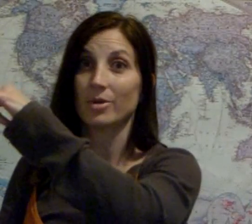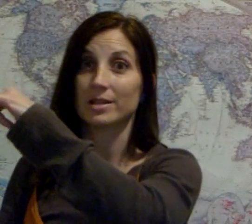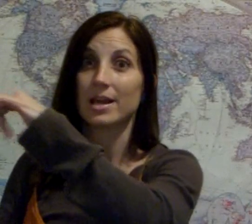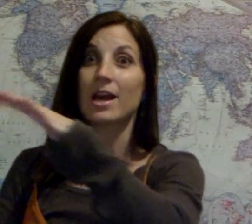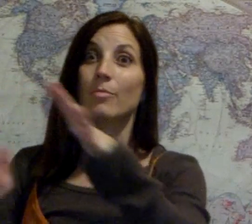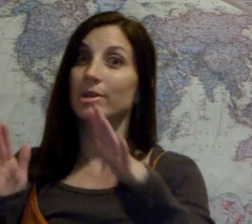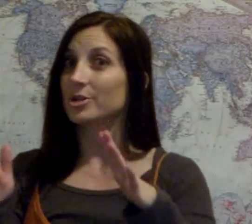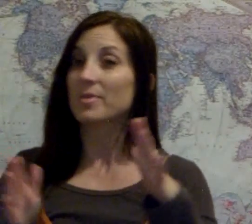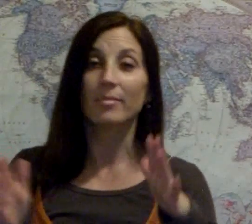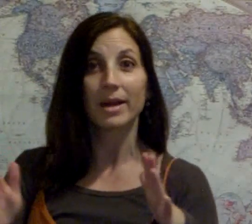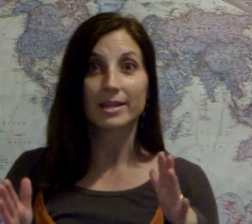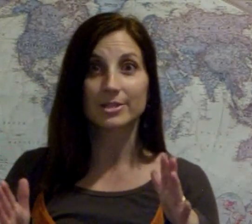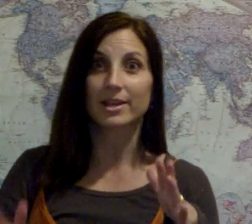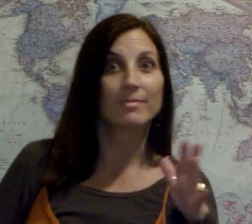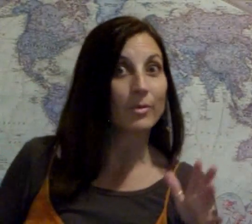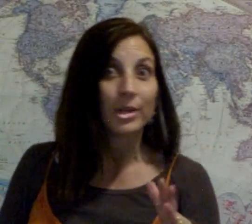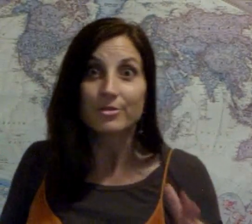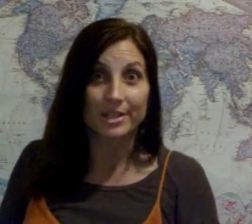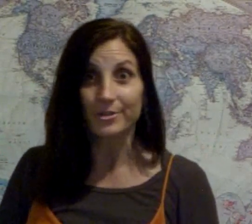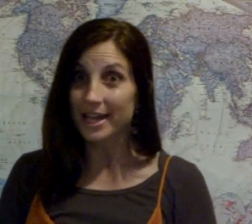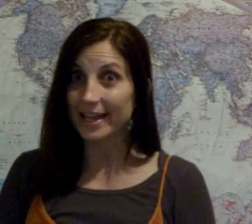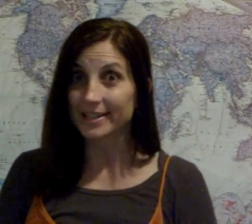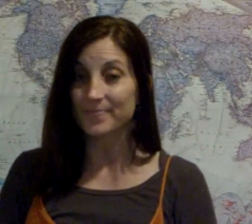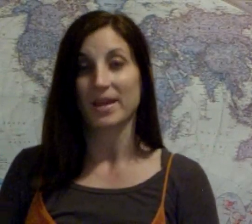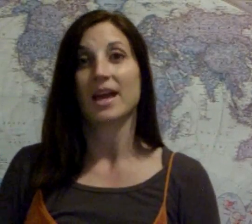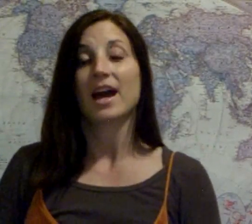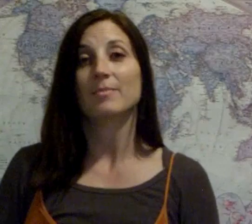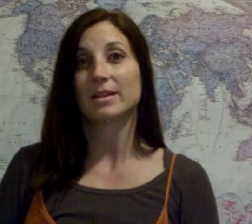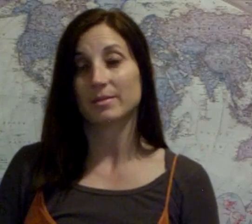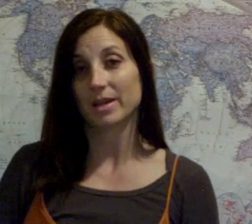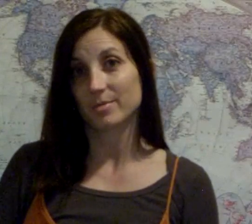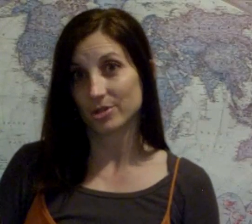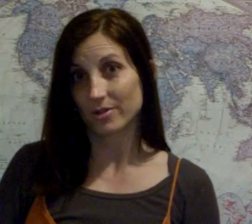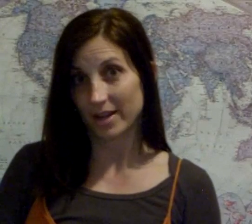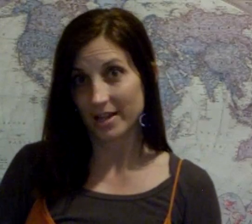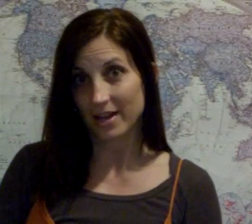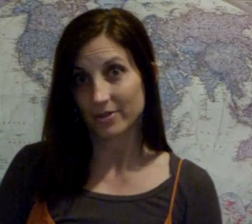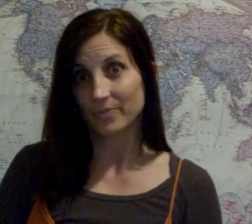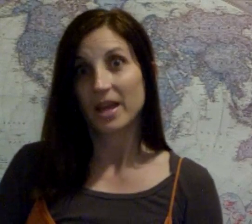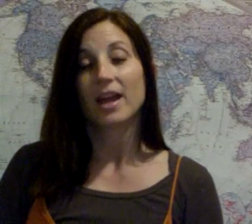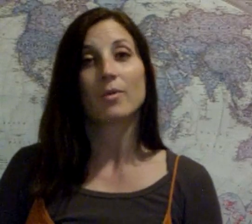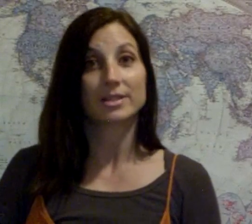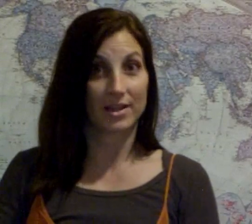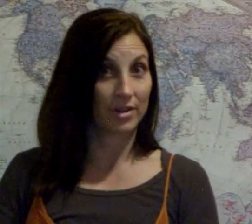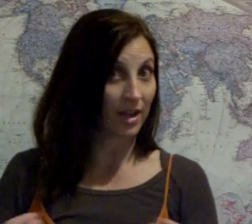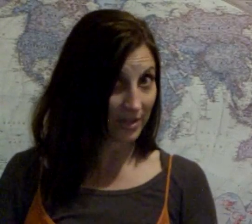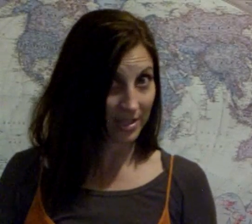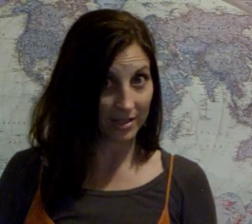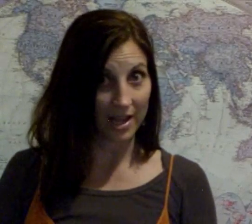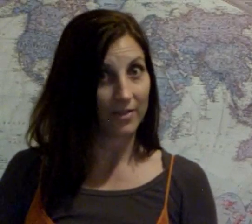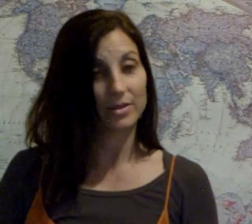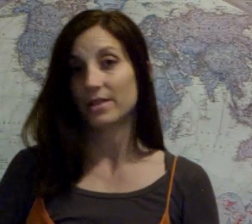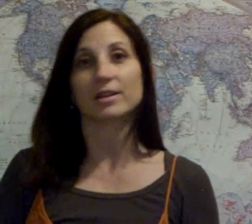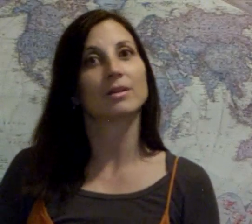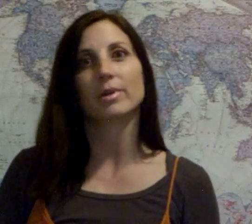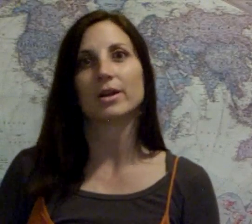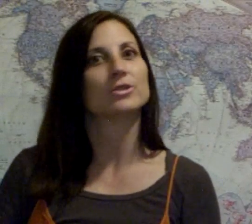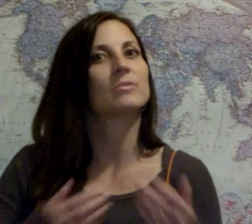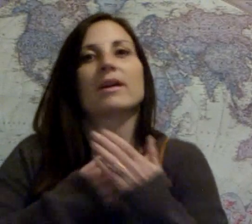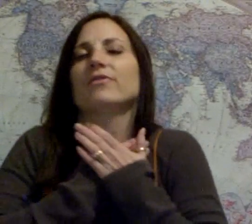was, but I do my best to keep my readers entertained. I've become a certified diver, and whilst every dive is a good dive, nothing compares to my